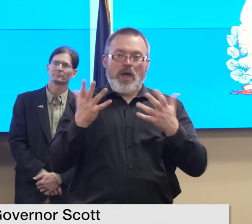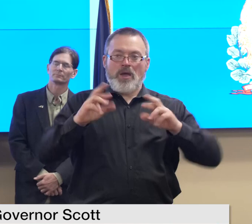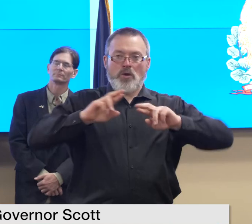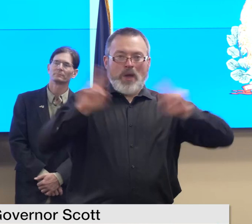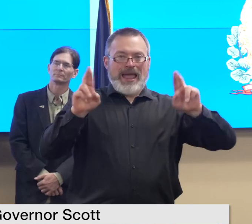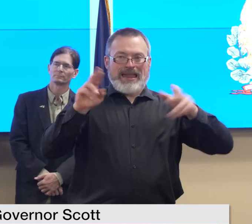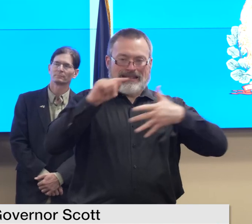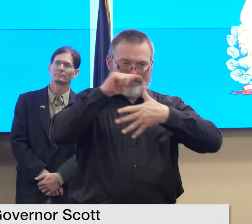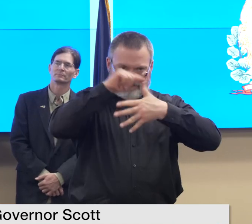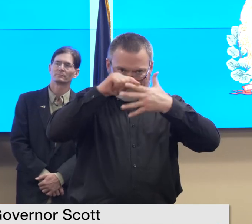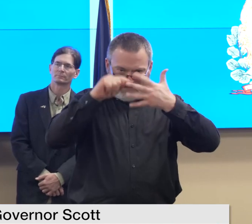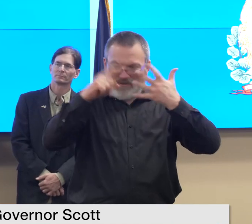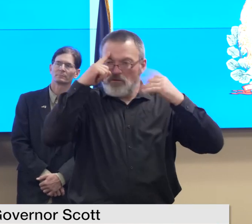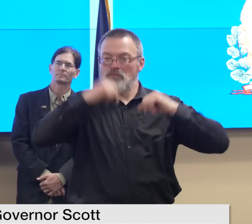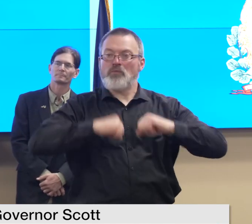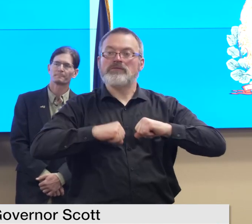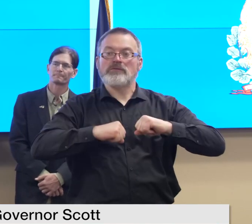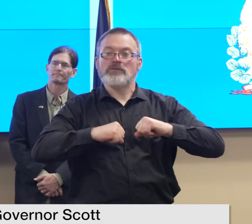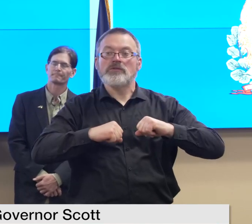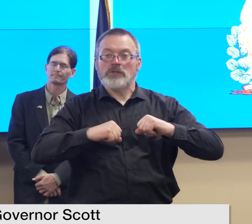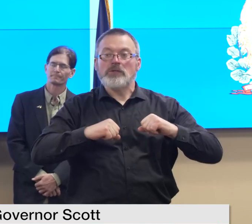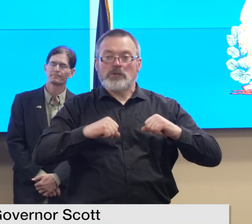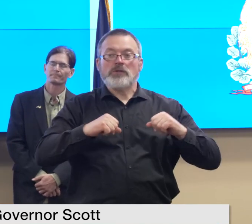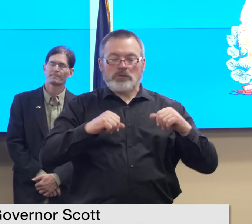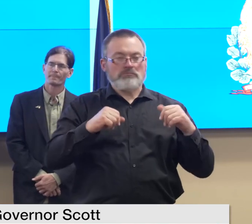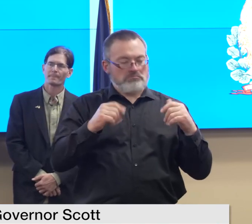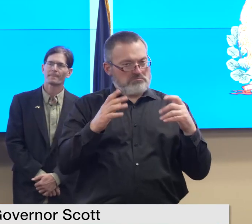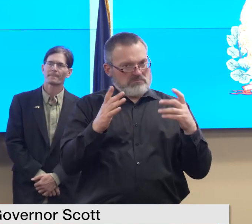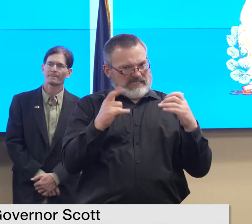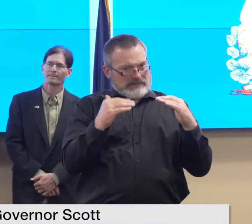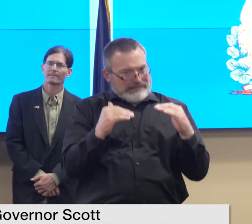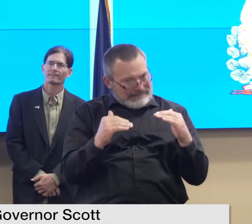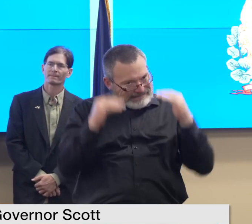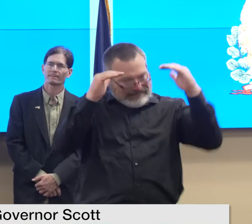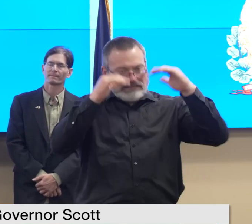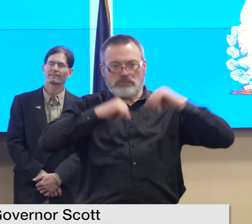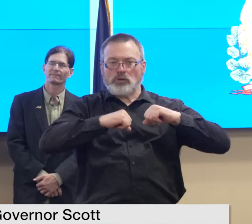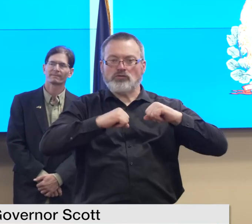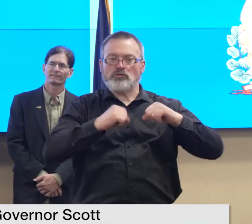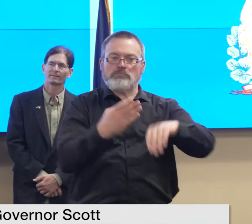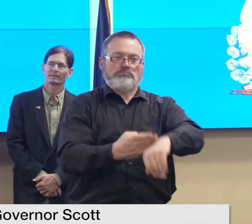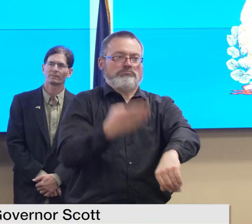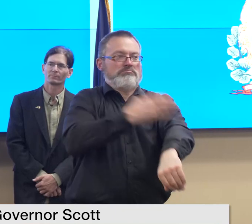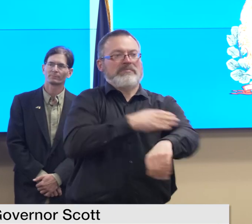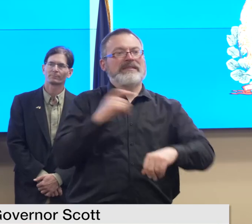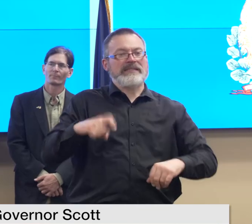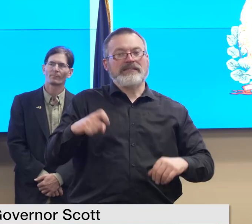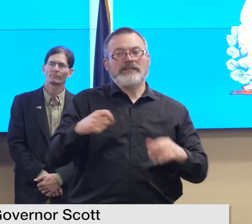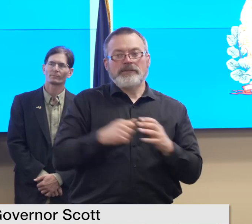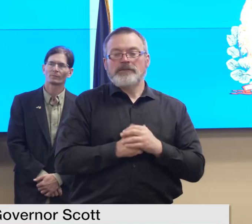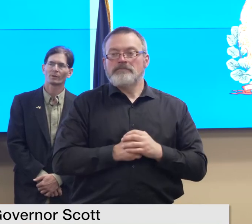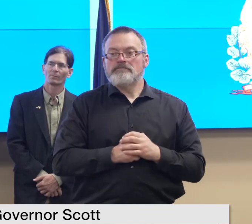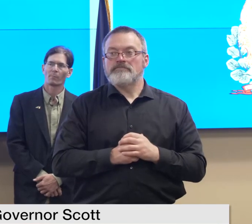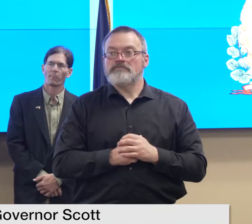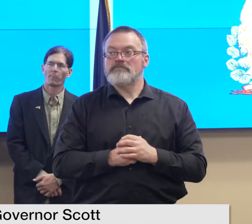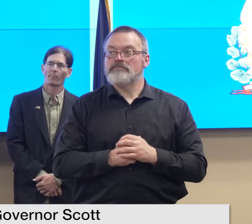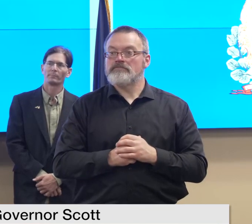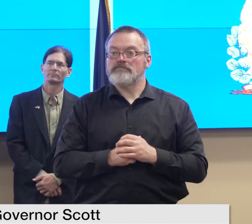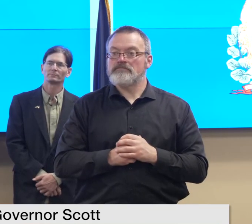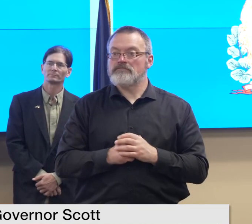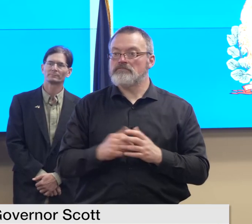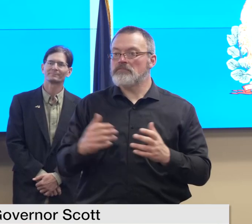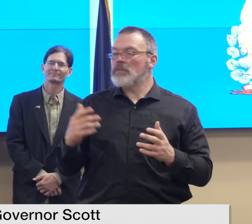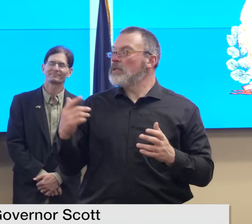us overall and again i i and i'm i'm not an it whiz